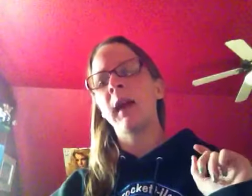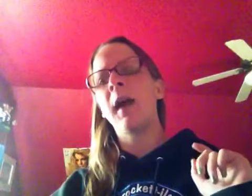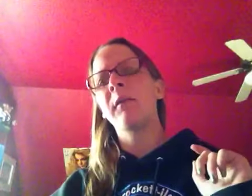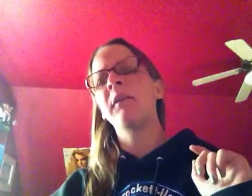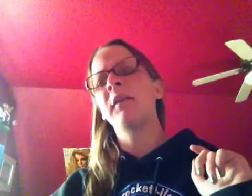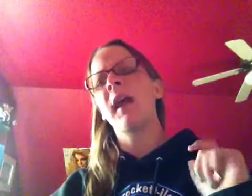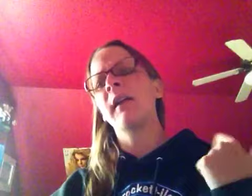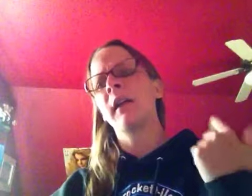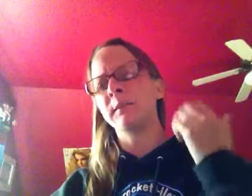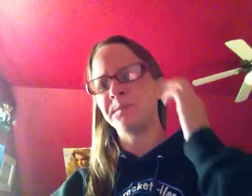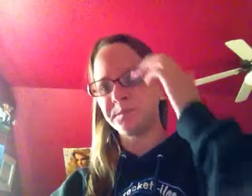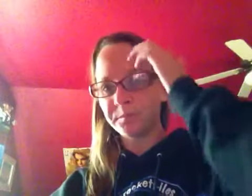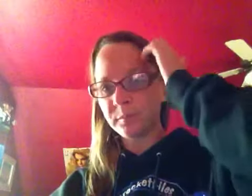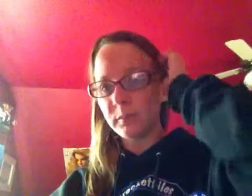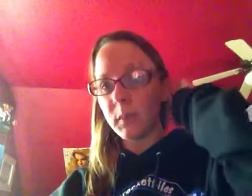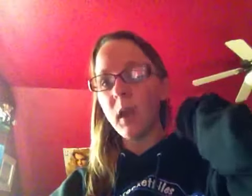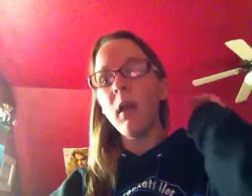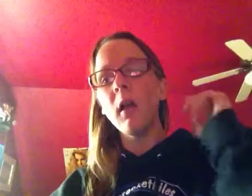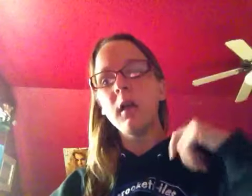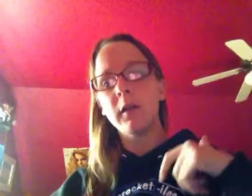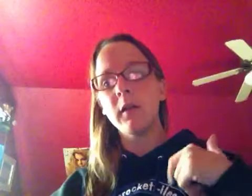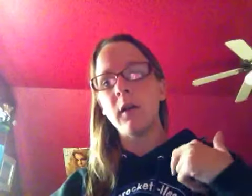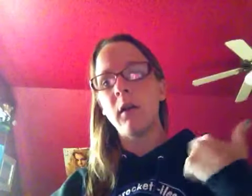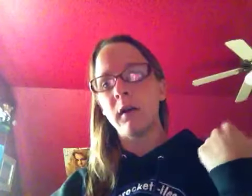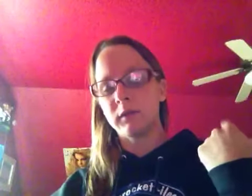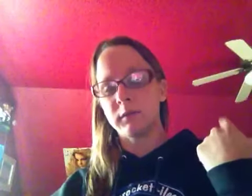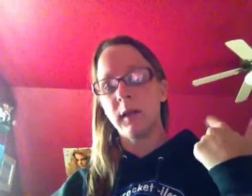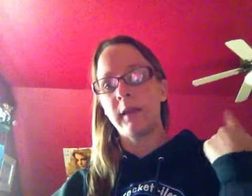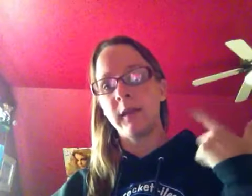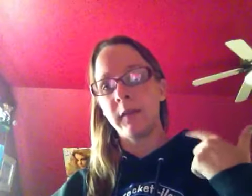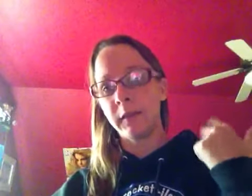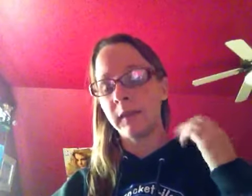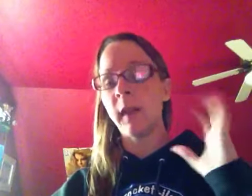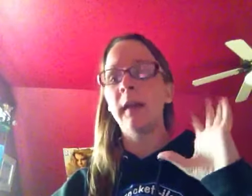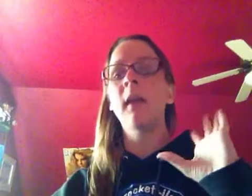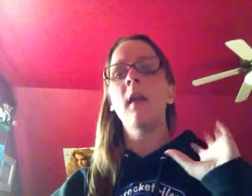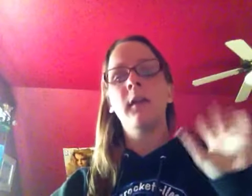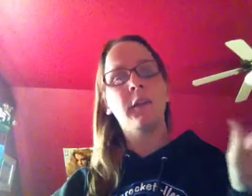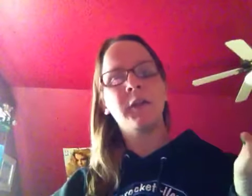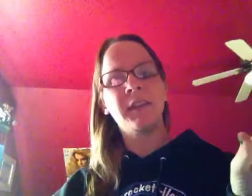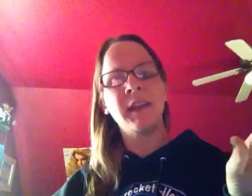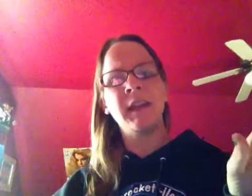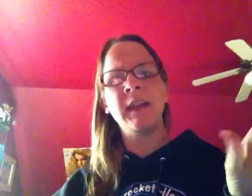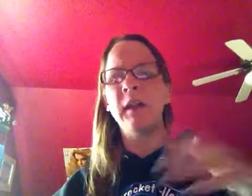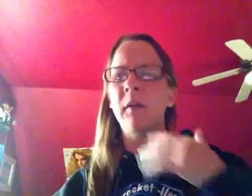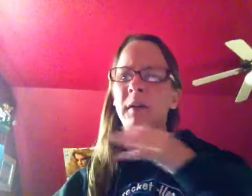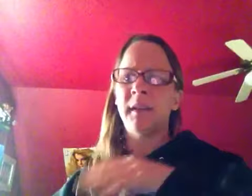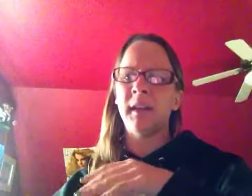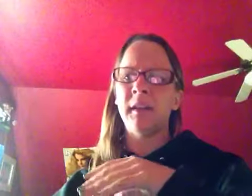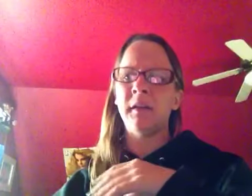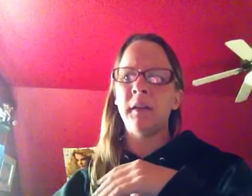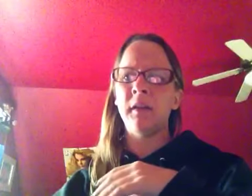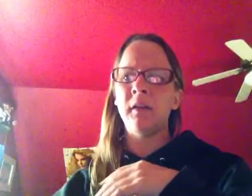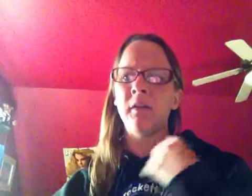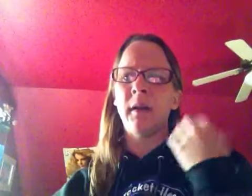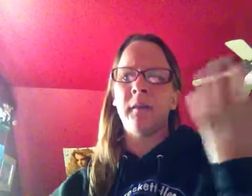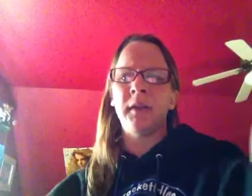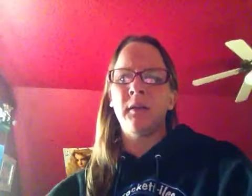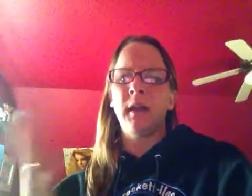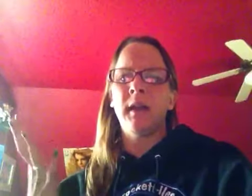I would check Google and see if it's in like your city or a city near you wherever you live